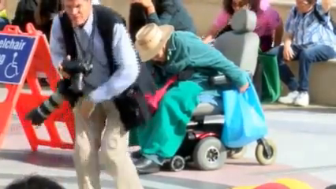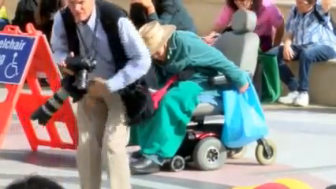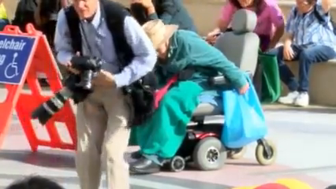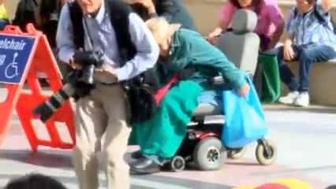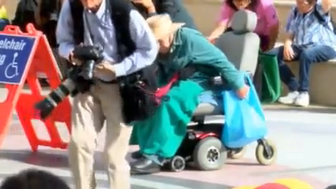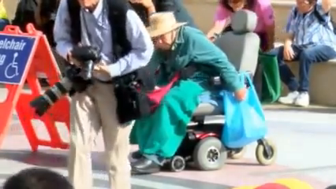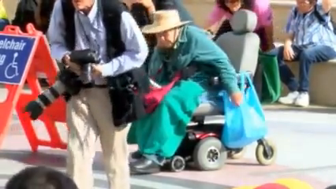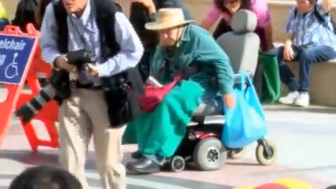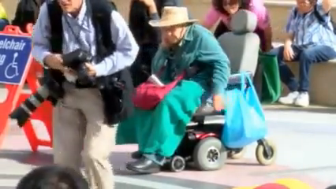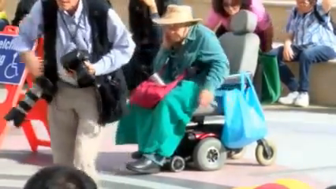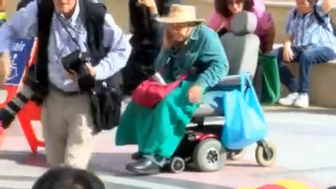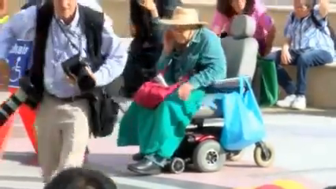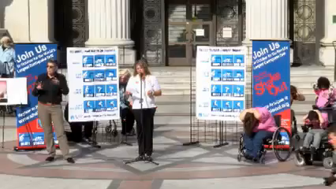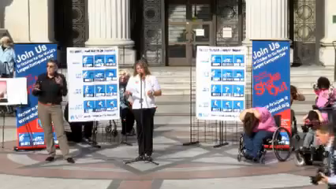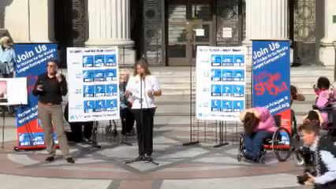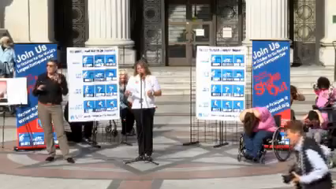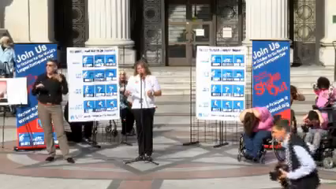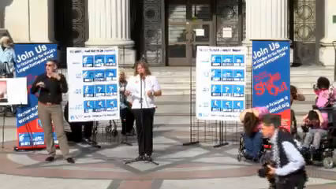aftershocks.